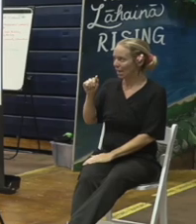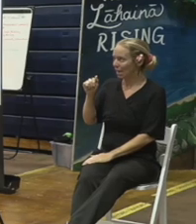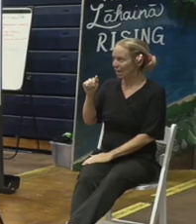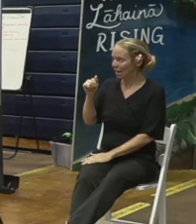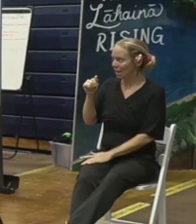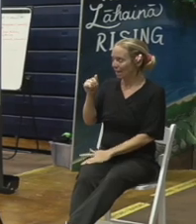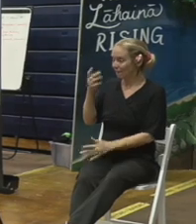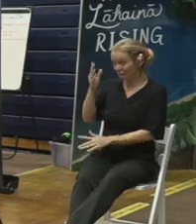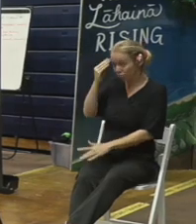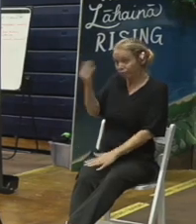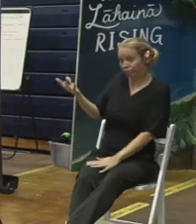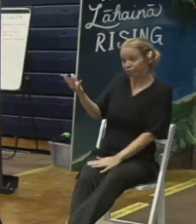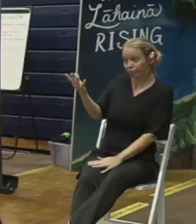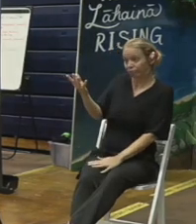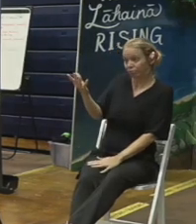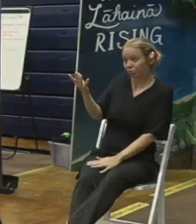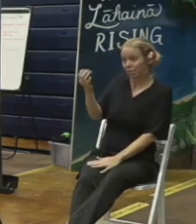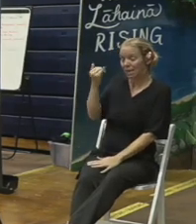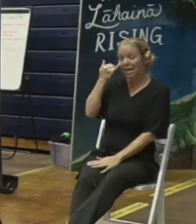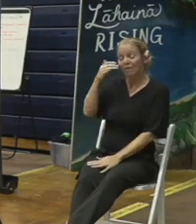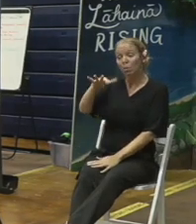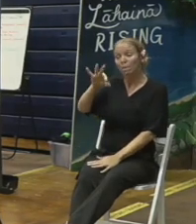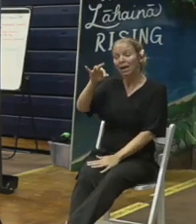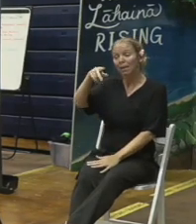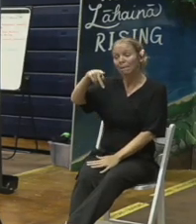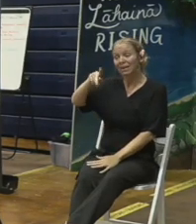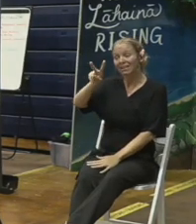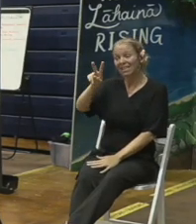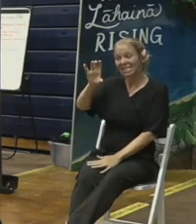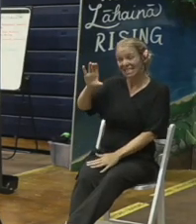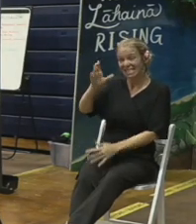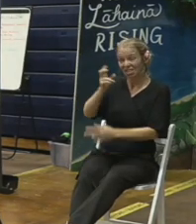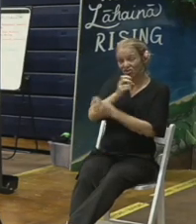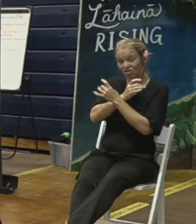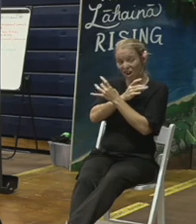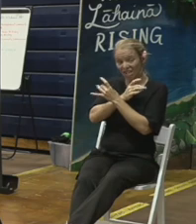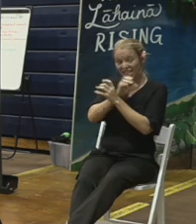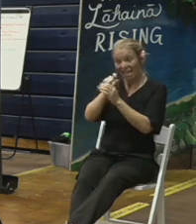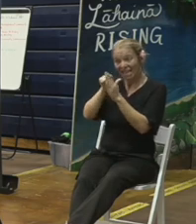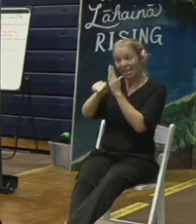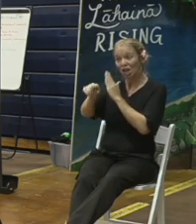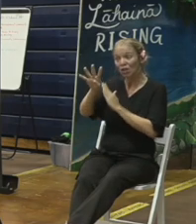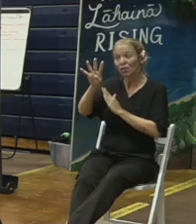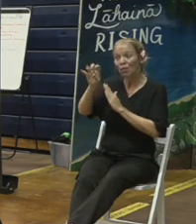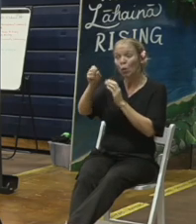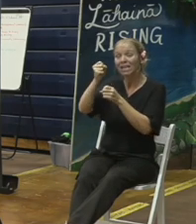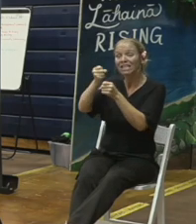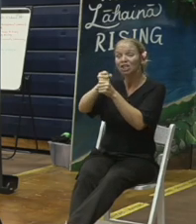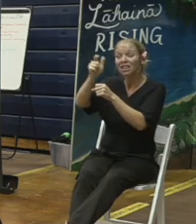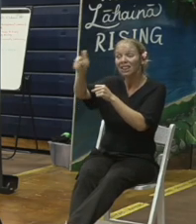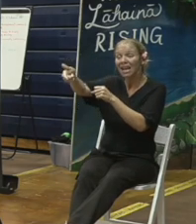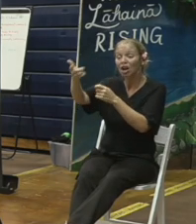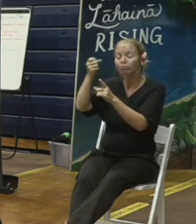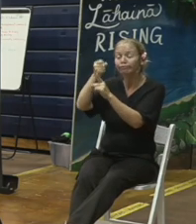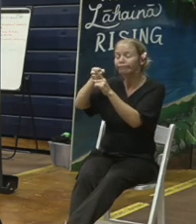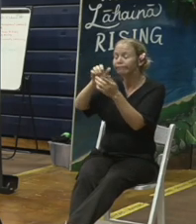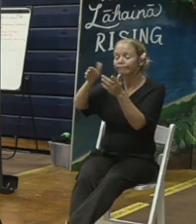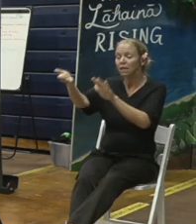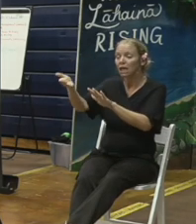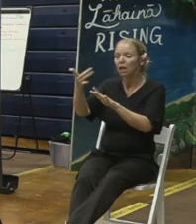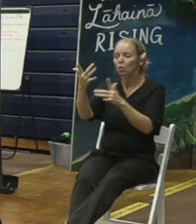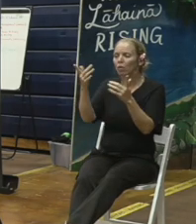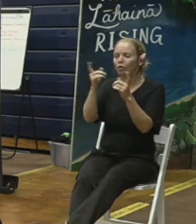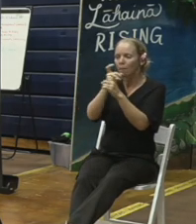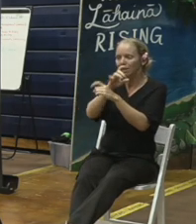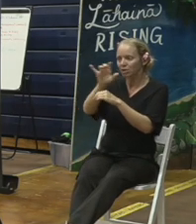brought to your attention that if you pick up PVC in Lahaina that it's toxic and can kill you 40 years down the road and what the complications of